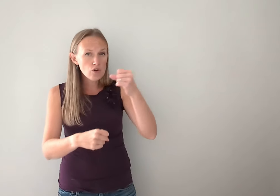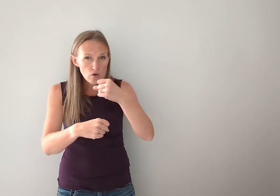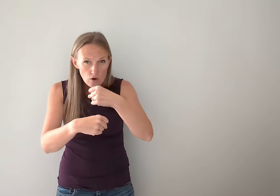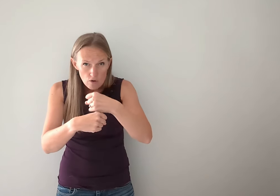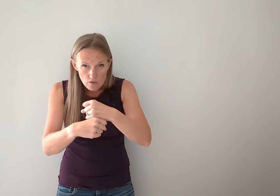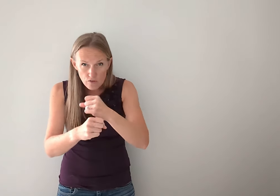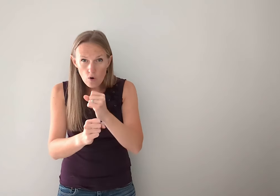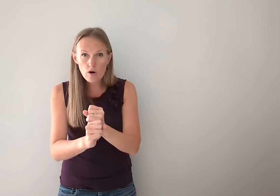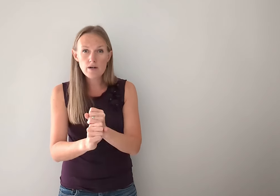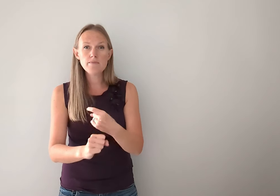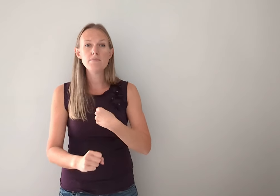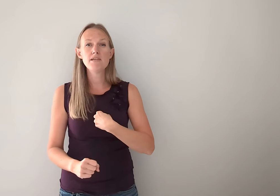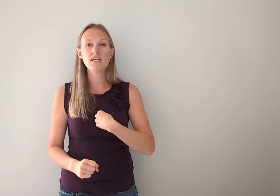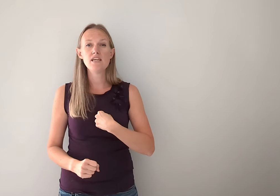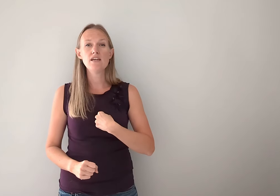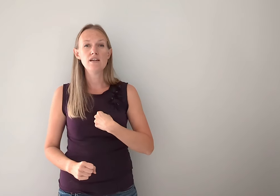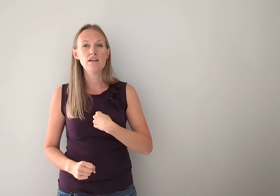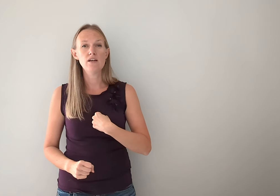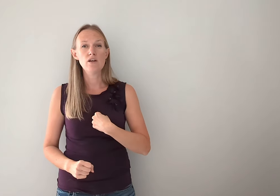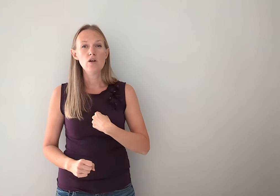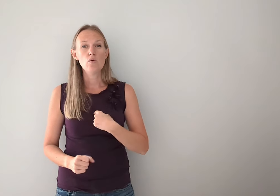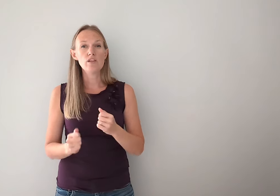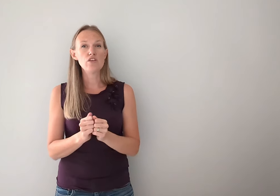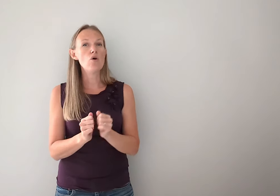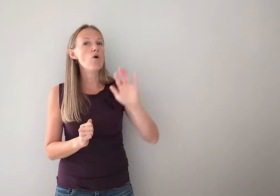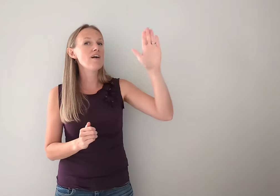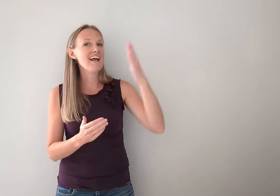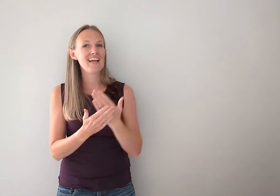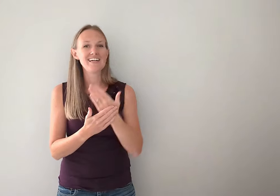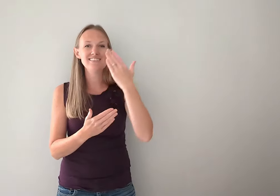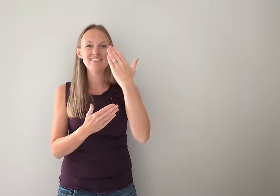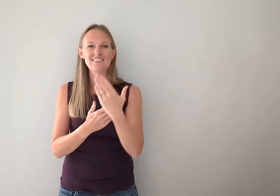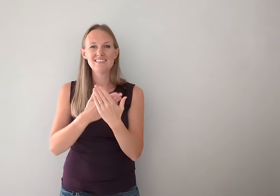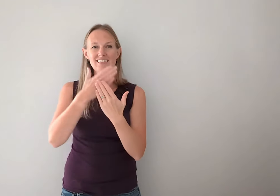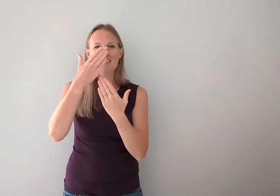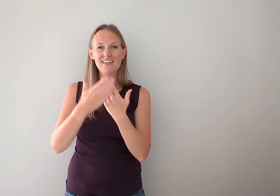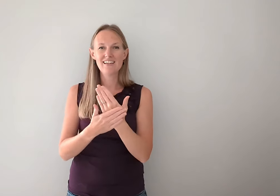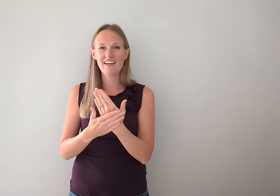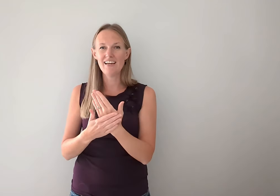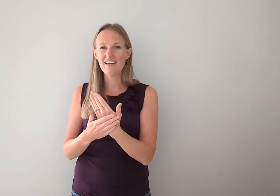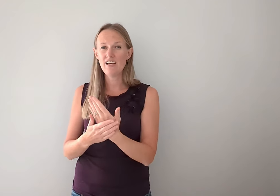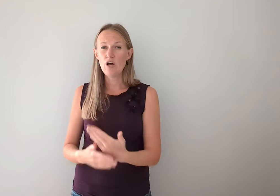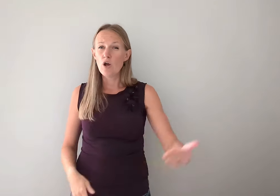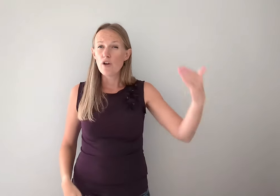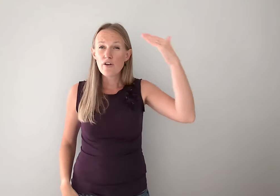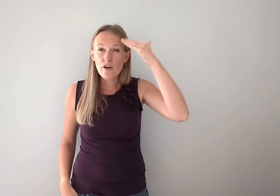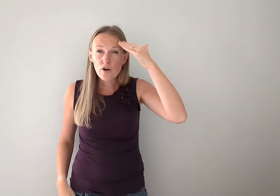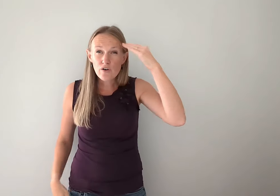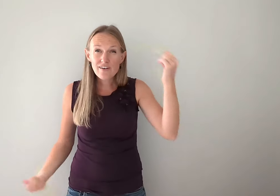formed me with your hands. Okay. Known